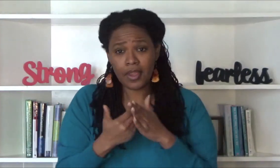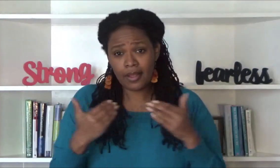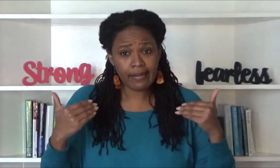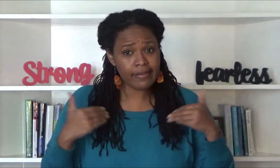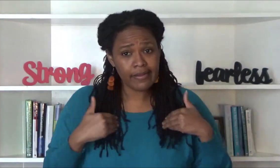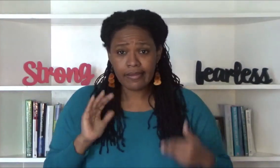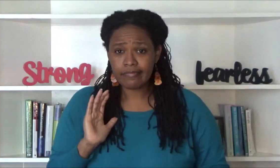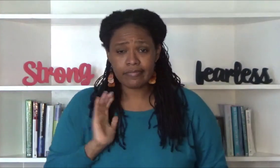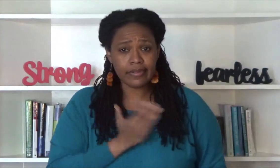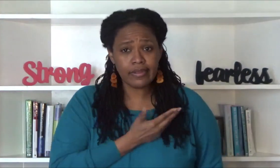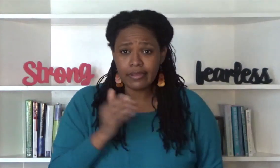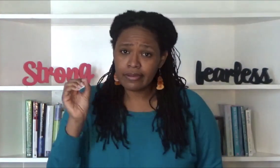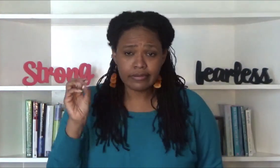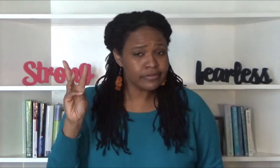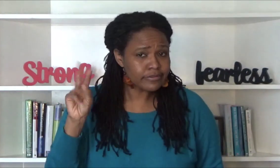our own crazy